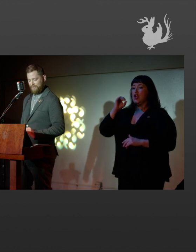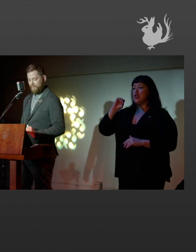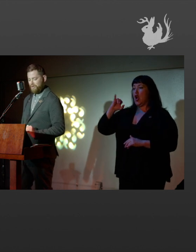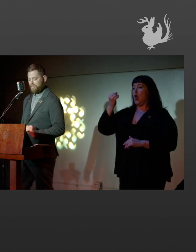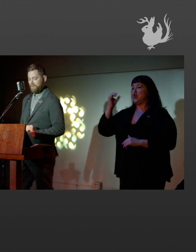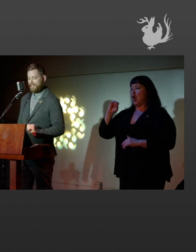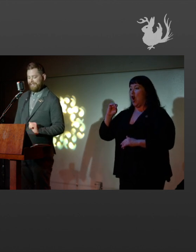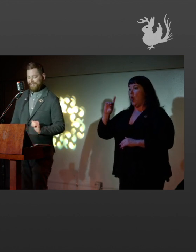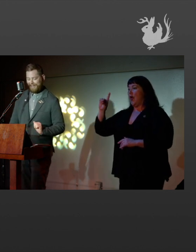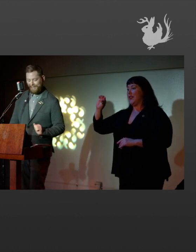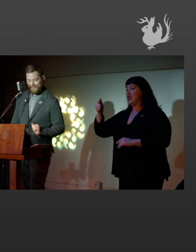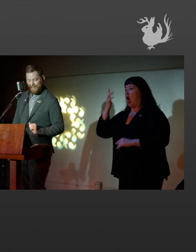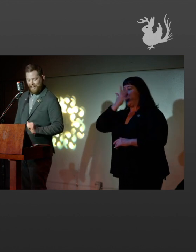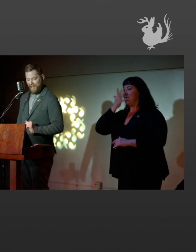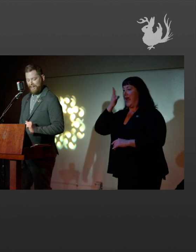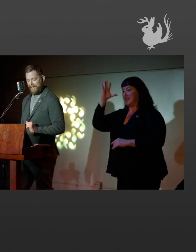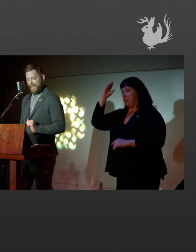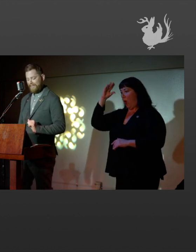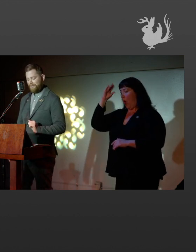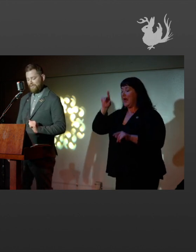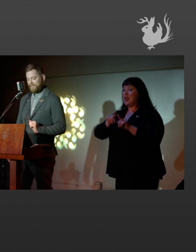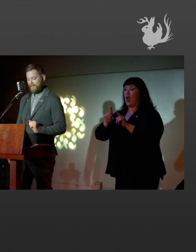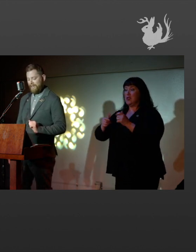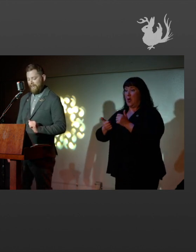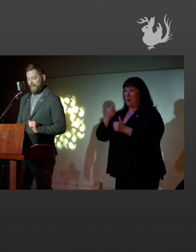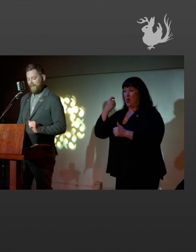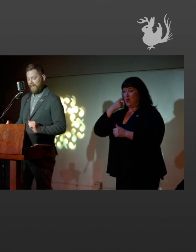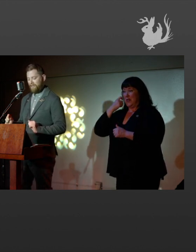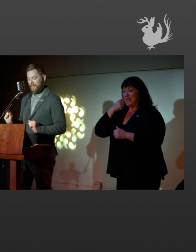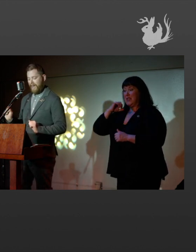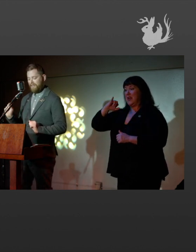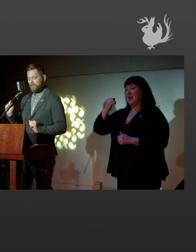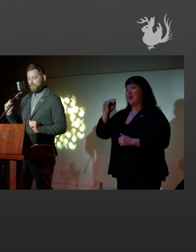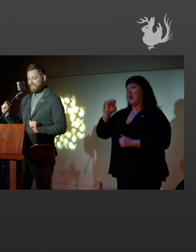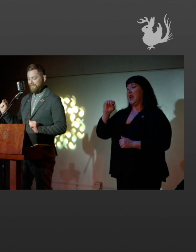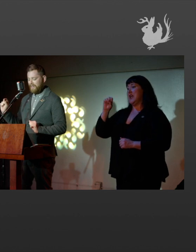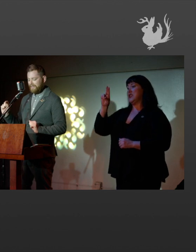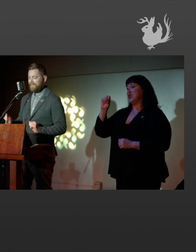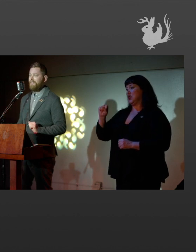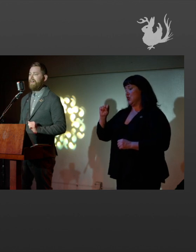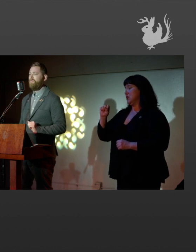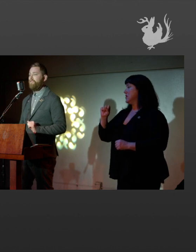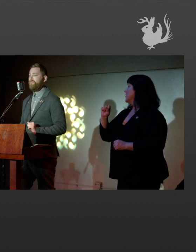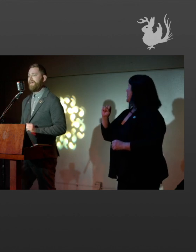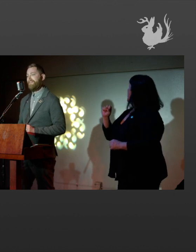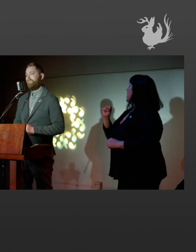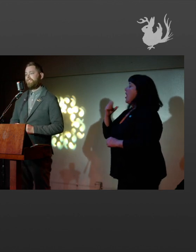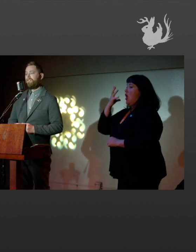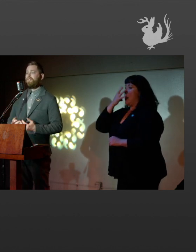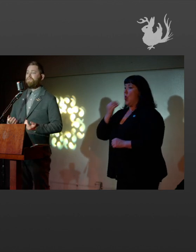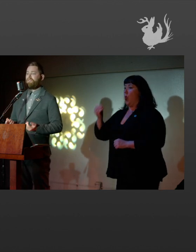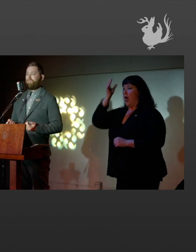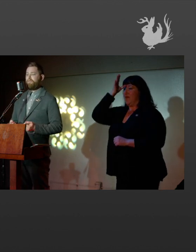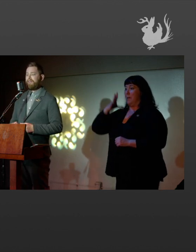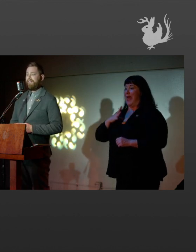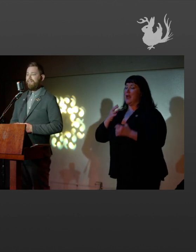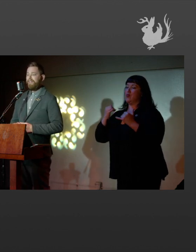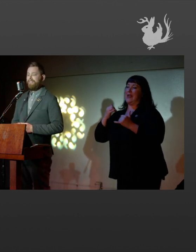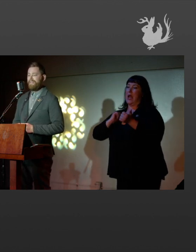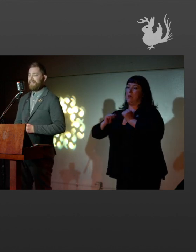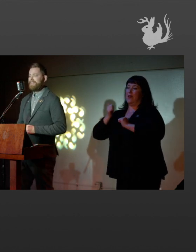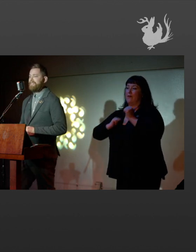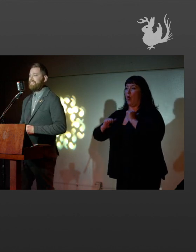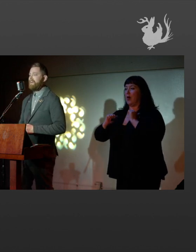And most recently, Jesus Alcursives, the wolfman who is currently performing